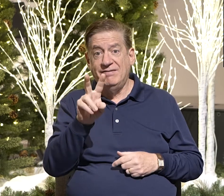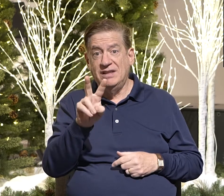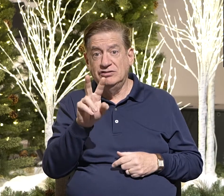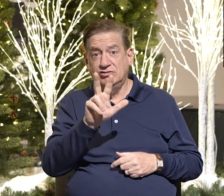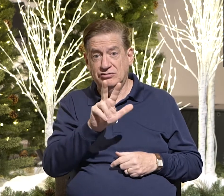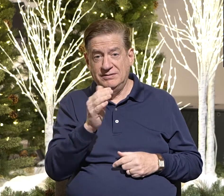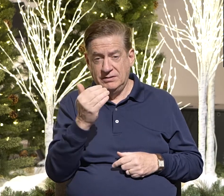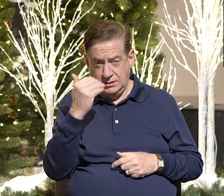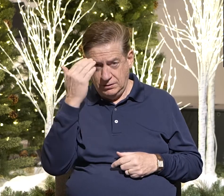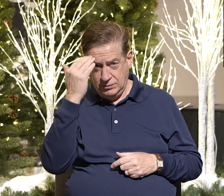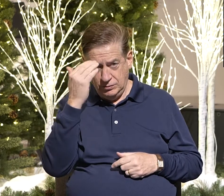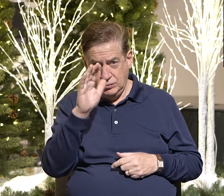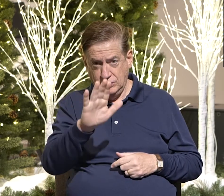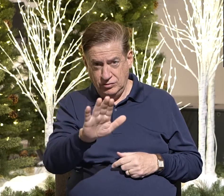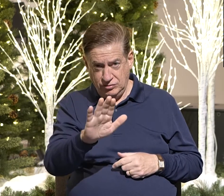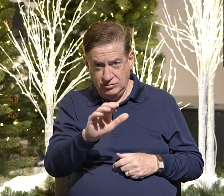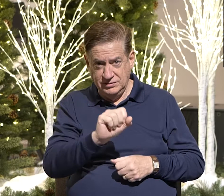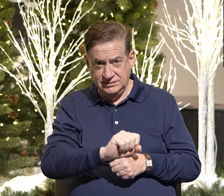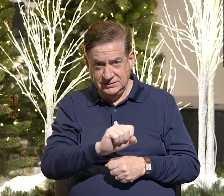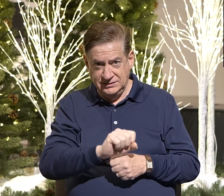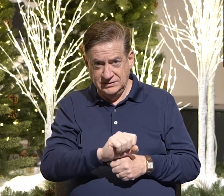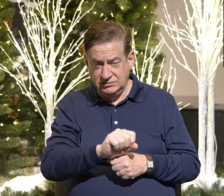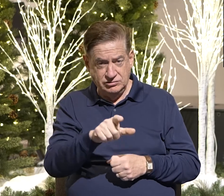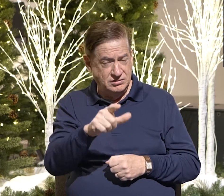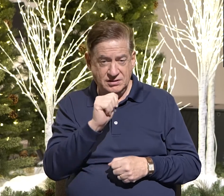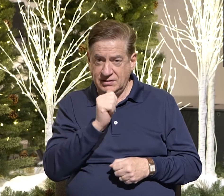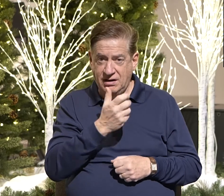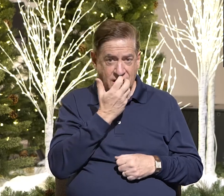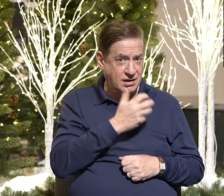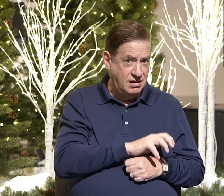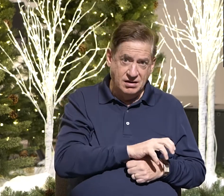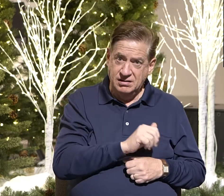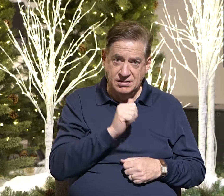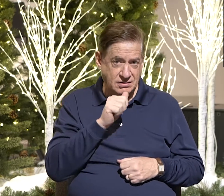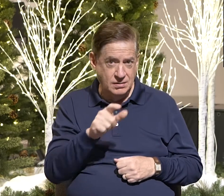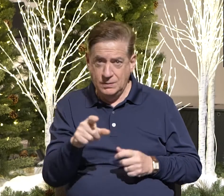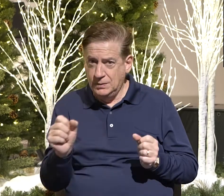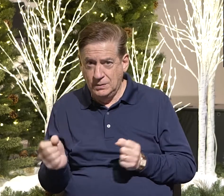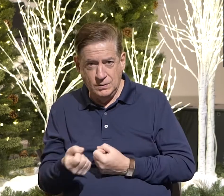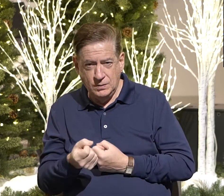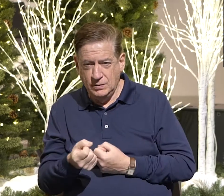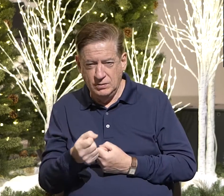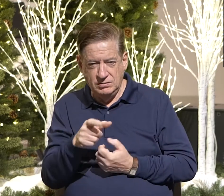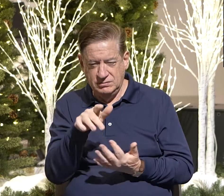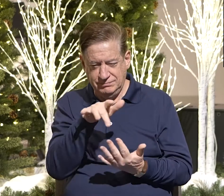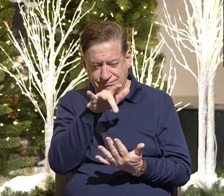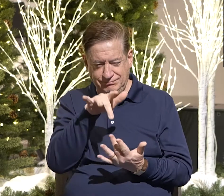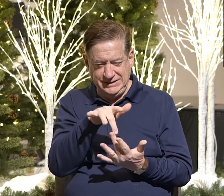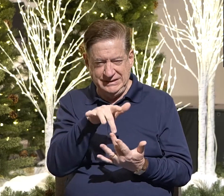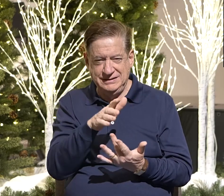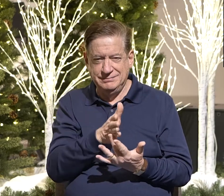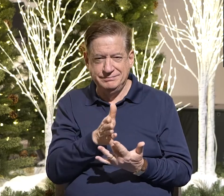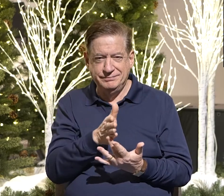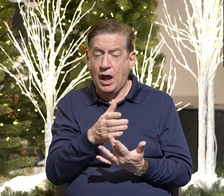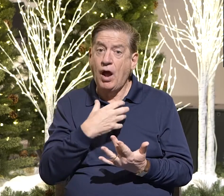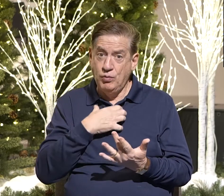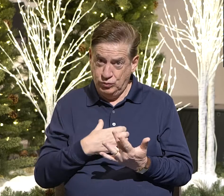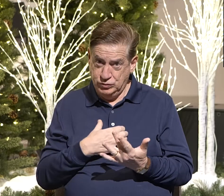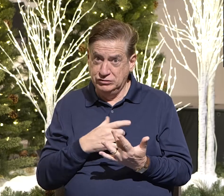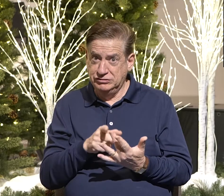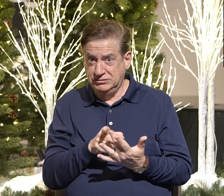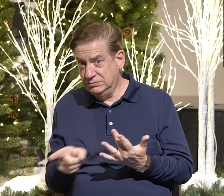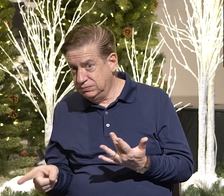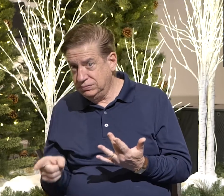I know your deeds, that you are neither hot nor cold. I wish you were either one